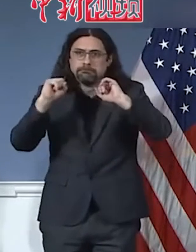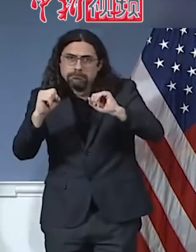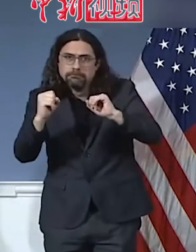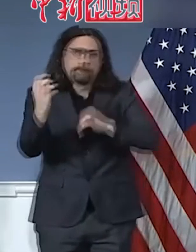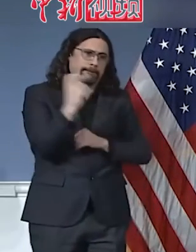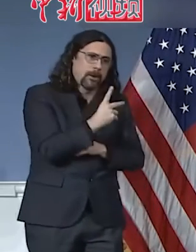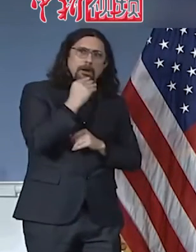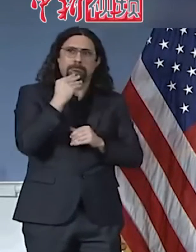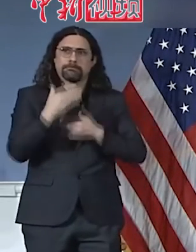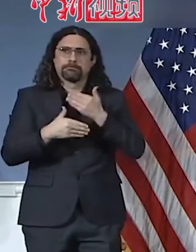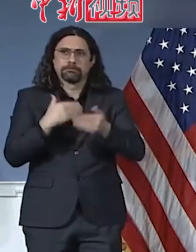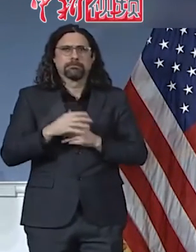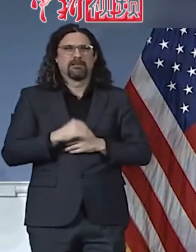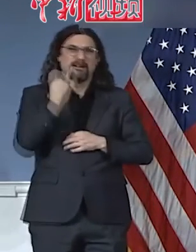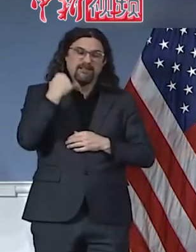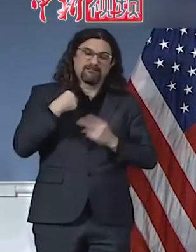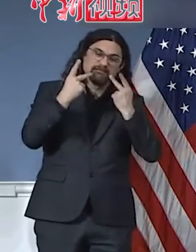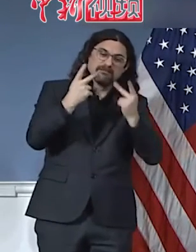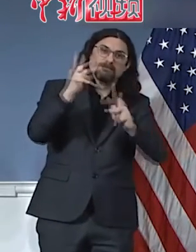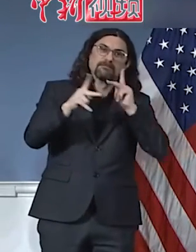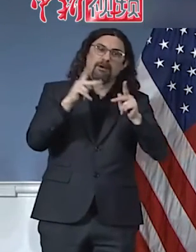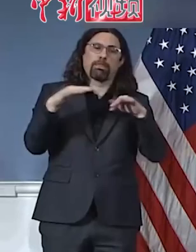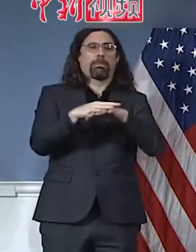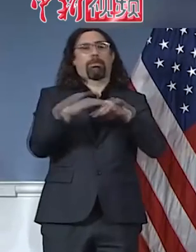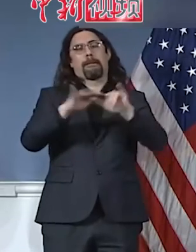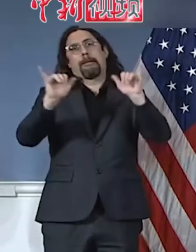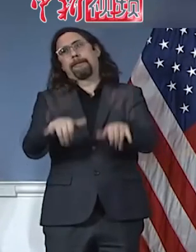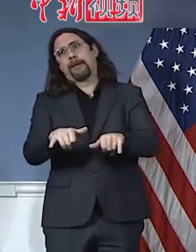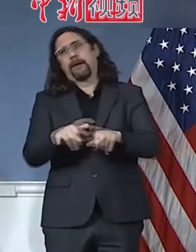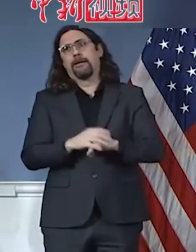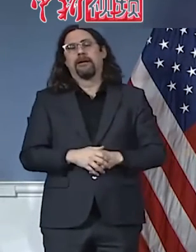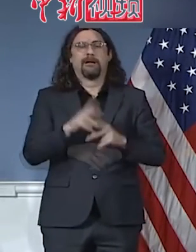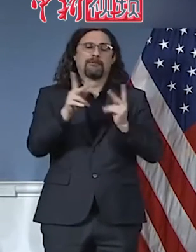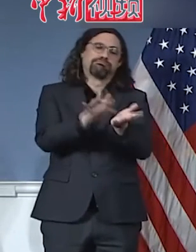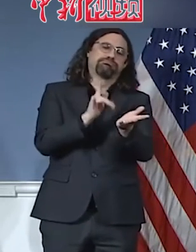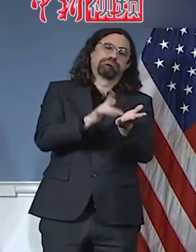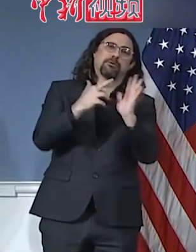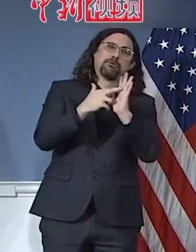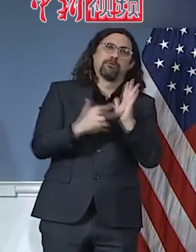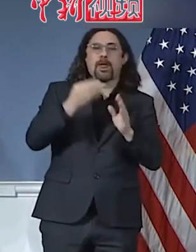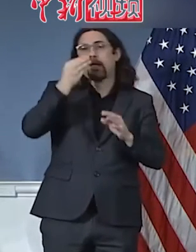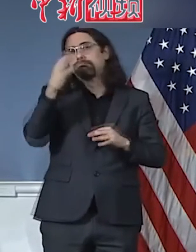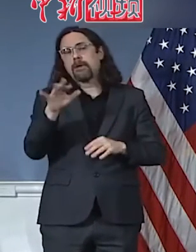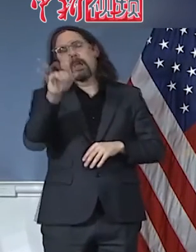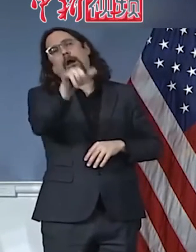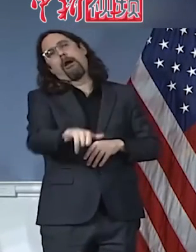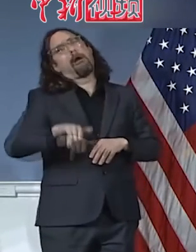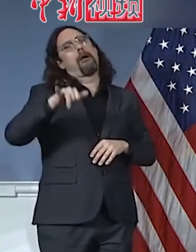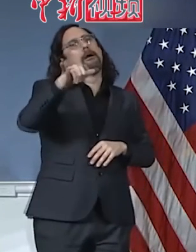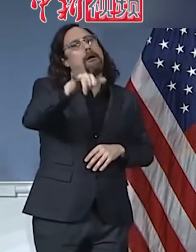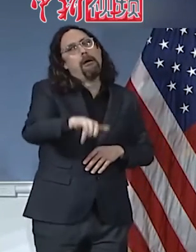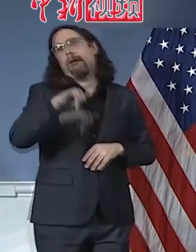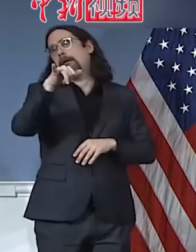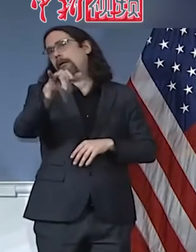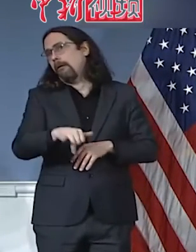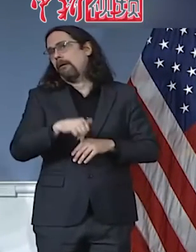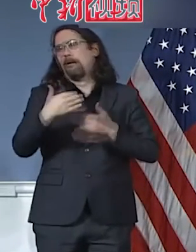in the wrong way of the situation or not paying attention to the rules or it's creating uh something that's just not supportable uh we'll have to